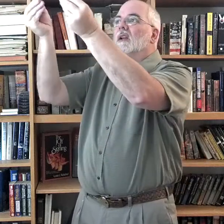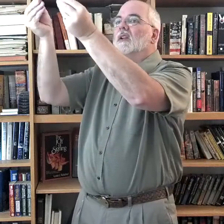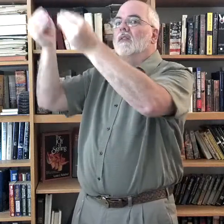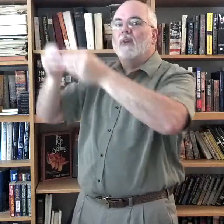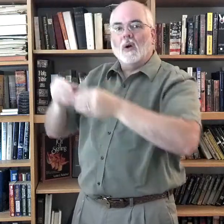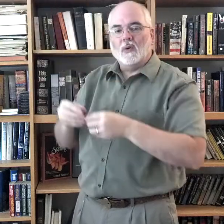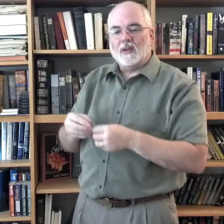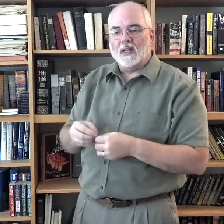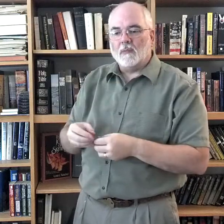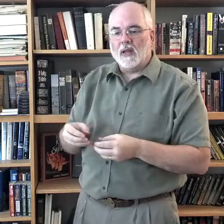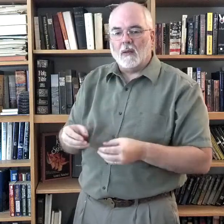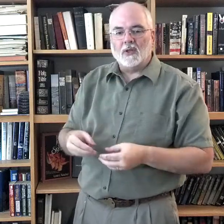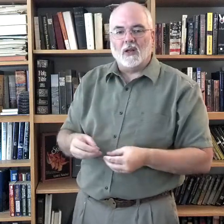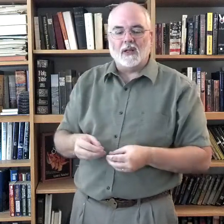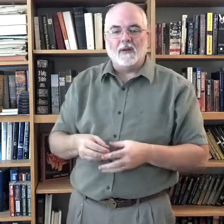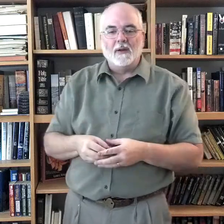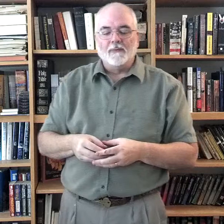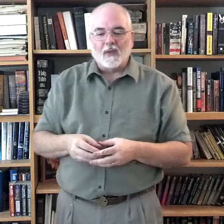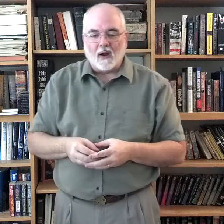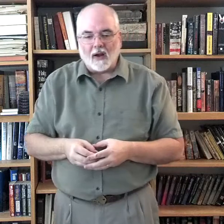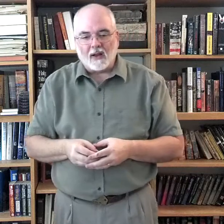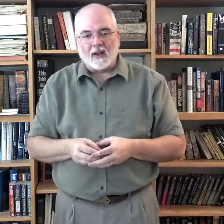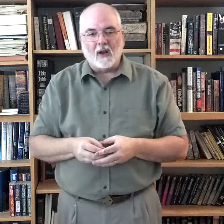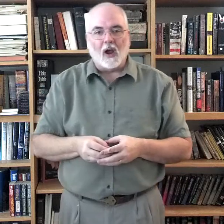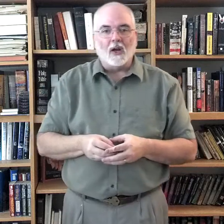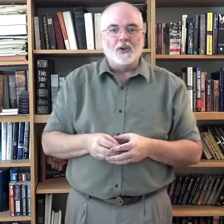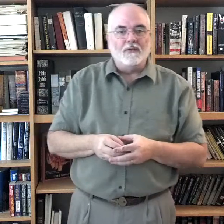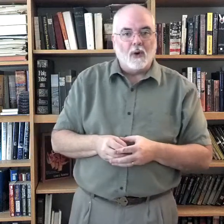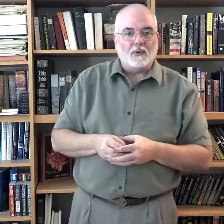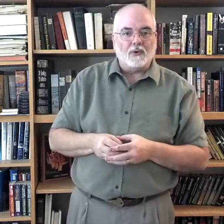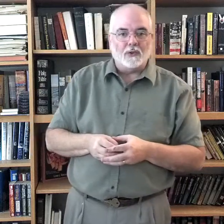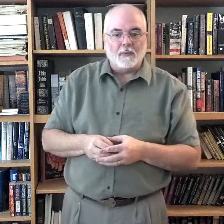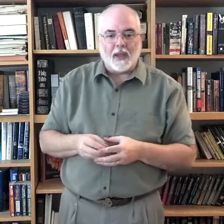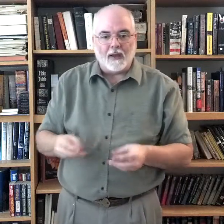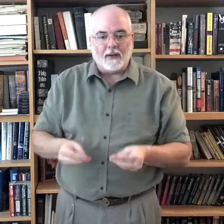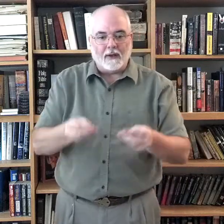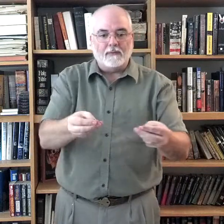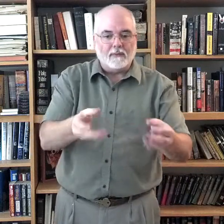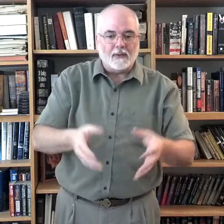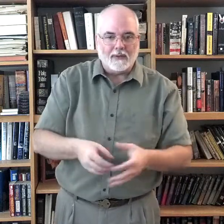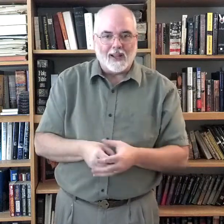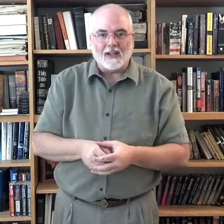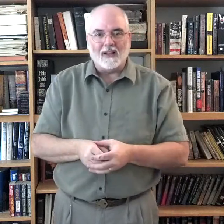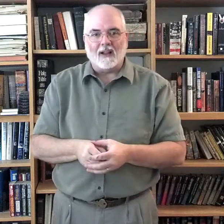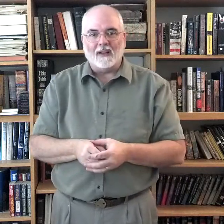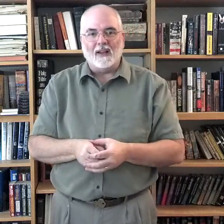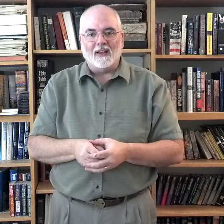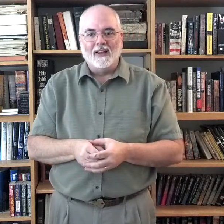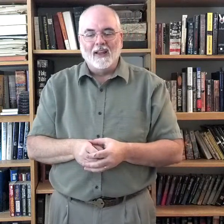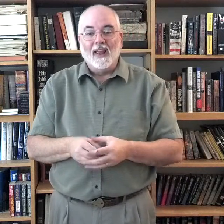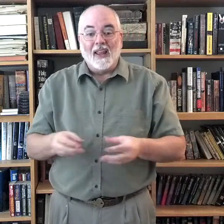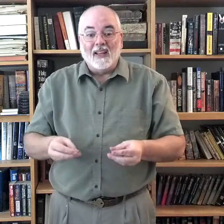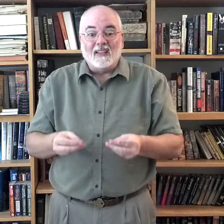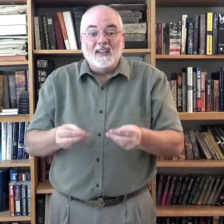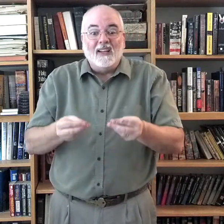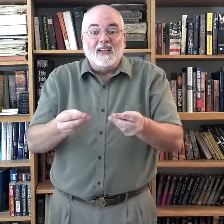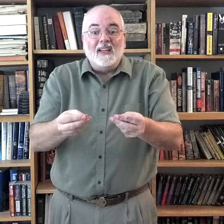Devote doesn't mean I'm just going to say, alright, you know, I'm going to devote you some candy. That's not it. It's going to give